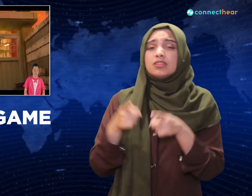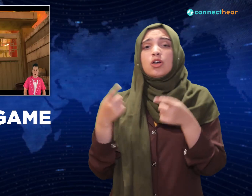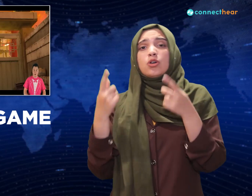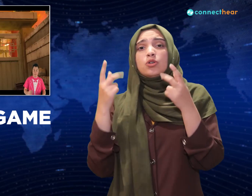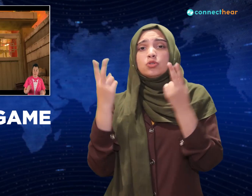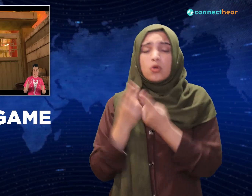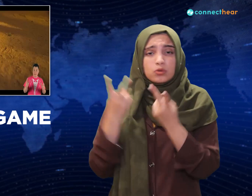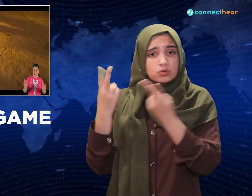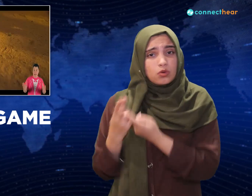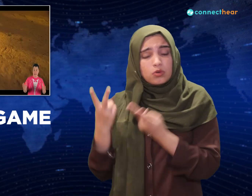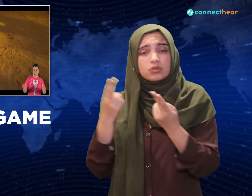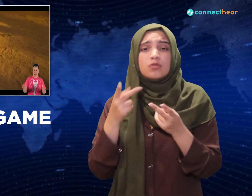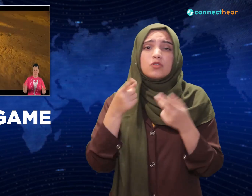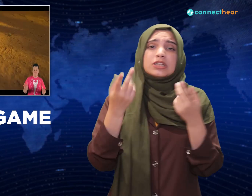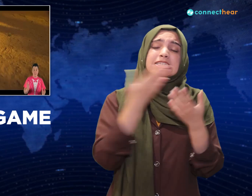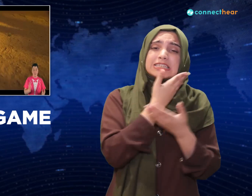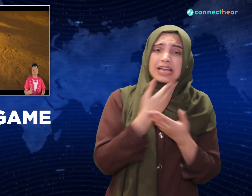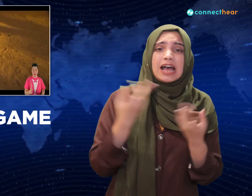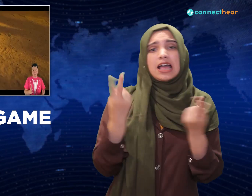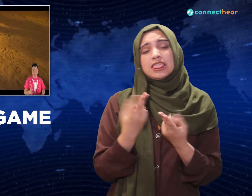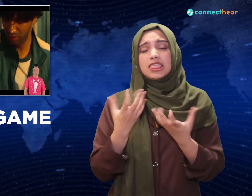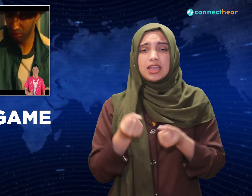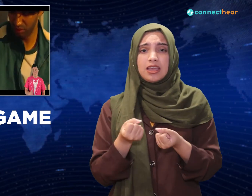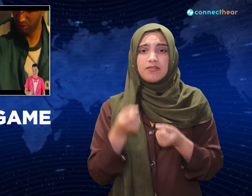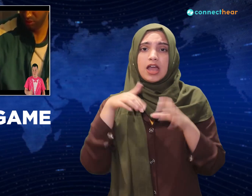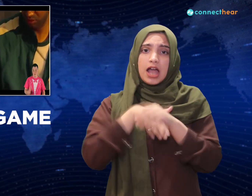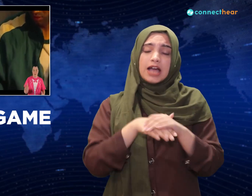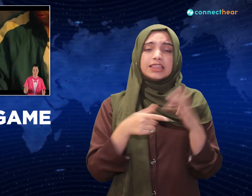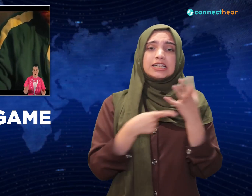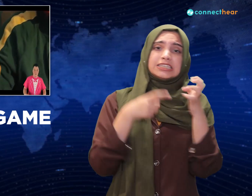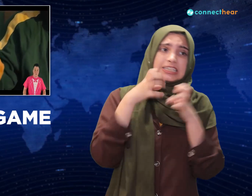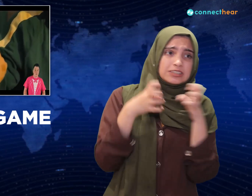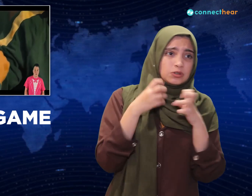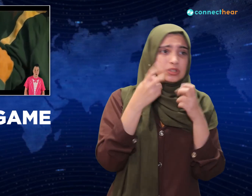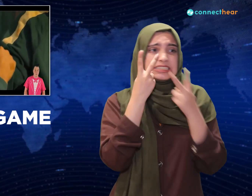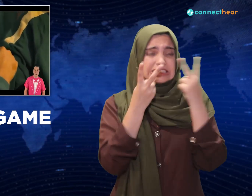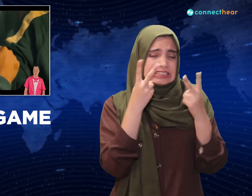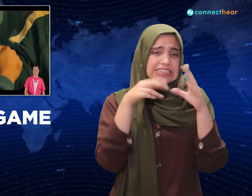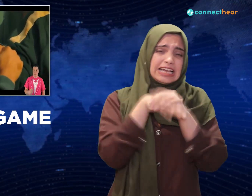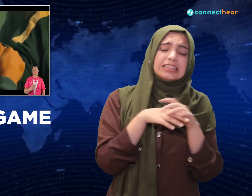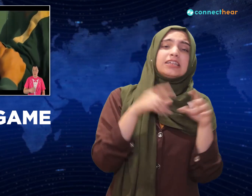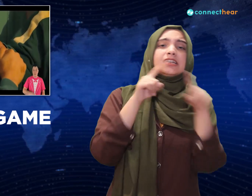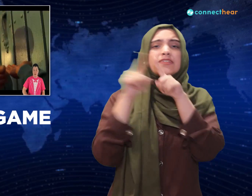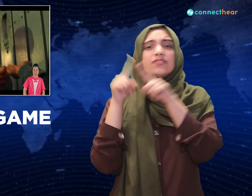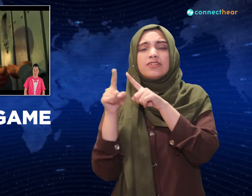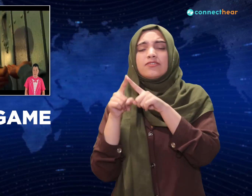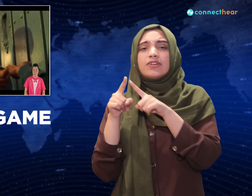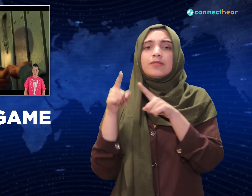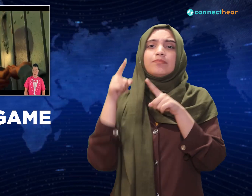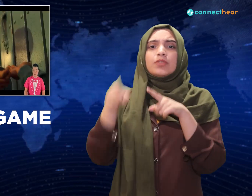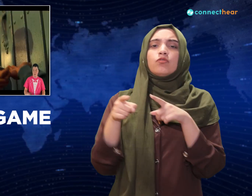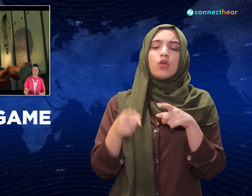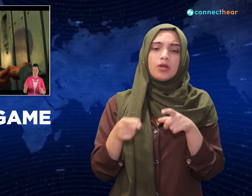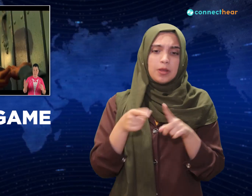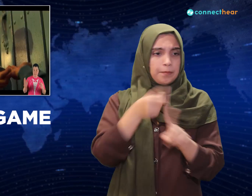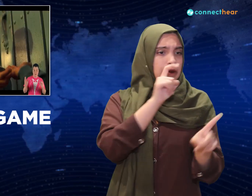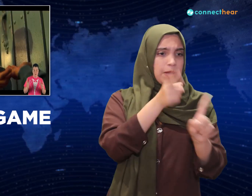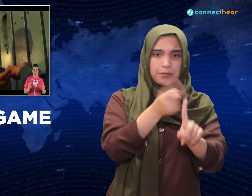although technically any game is allowed. Ali's never played marbles before, but beginner's luck, he starts beating Sangwoo.